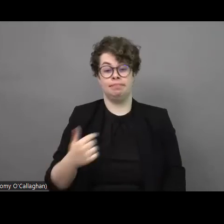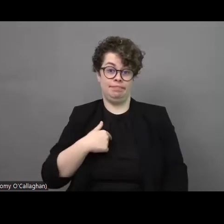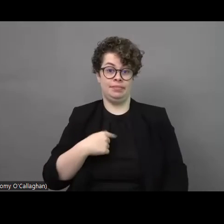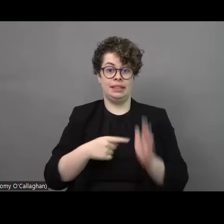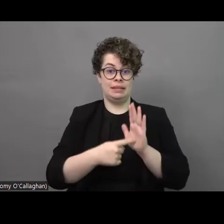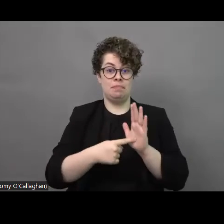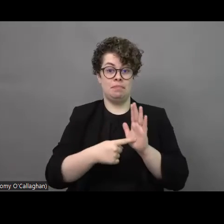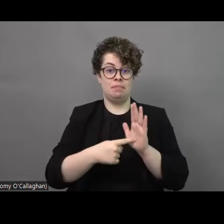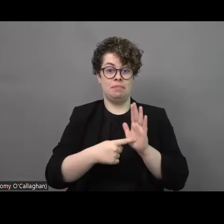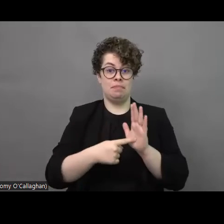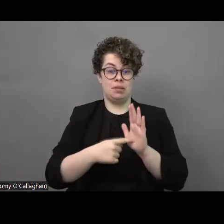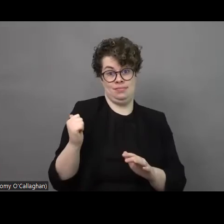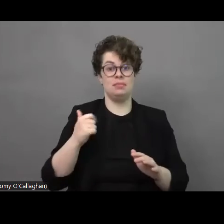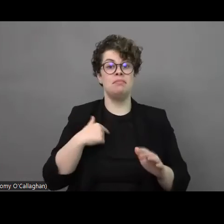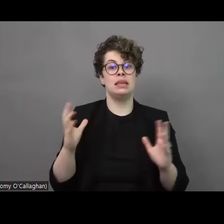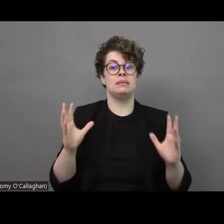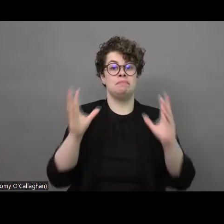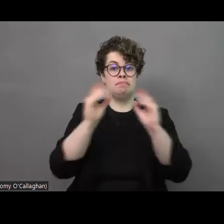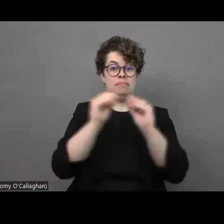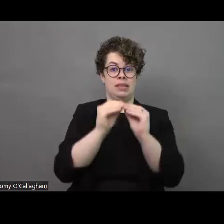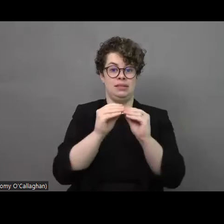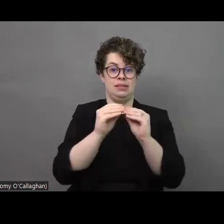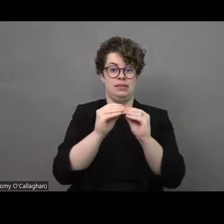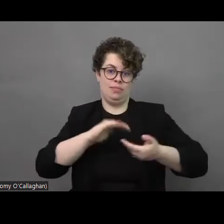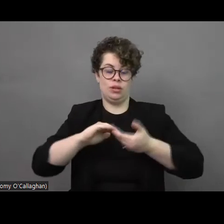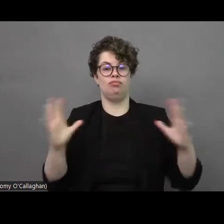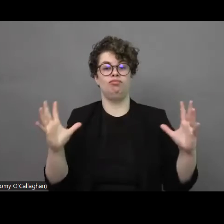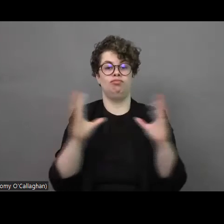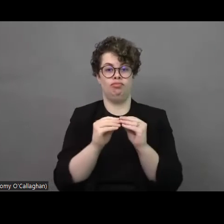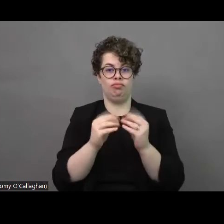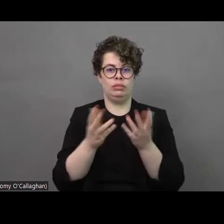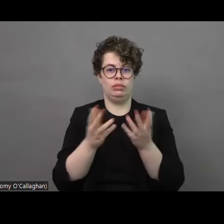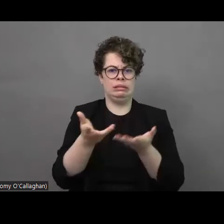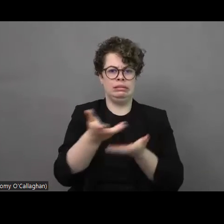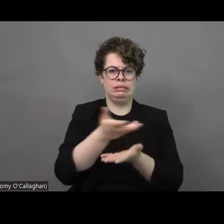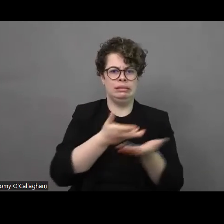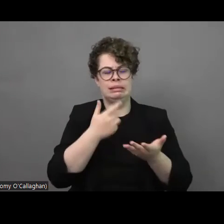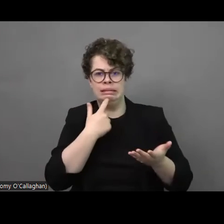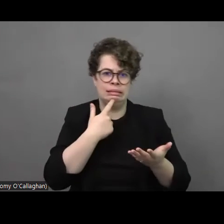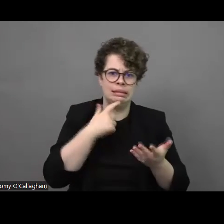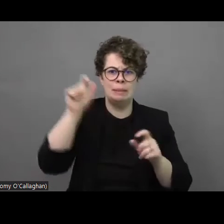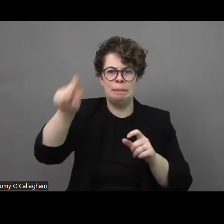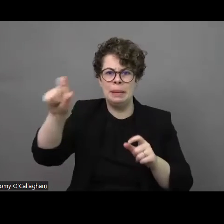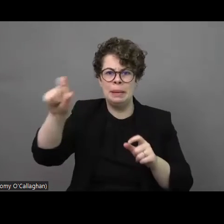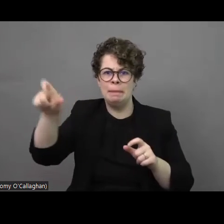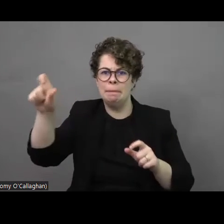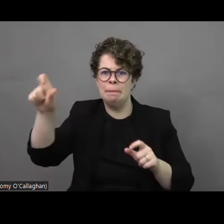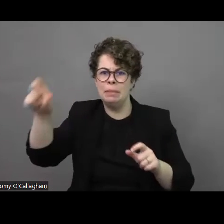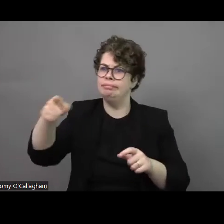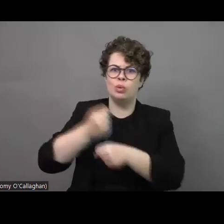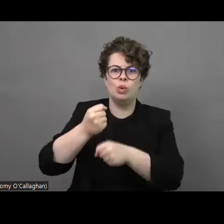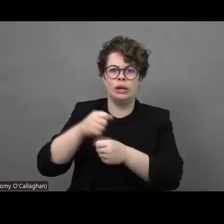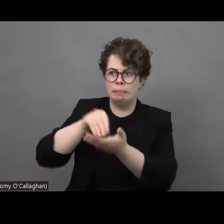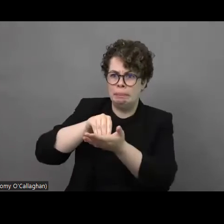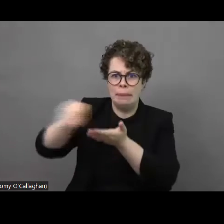had a meeting within our organization and we were talking about finding people who